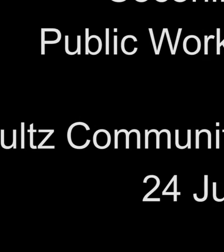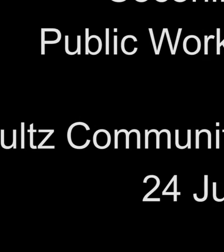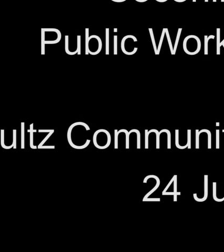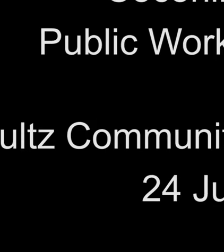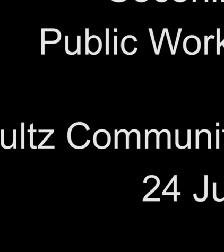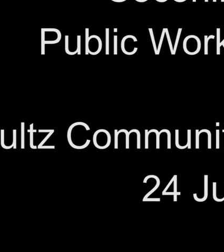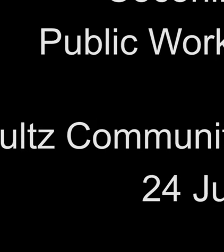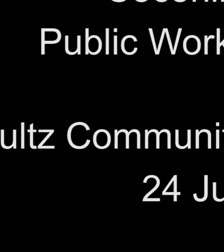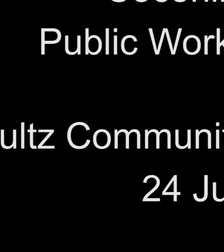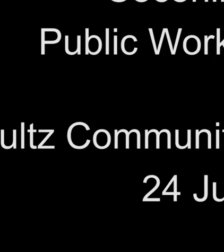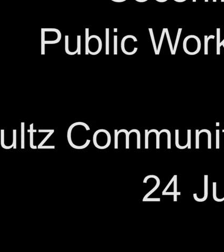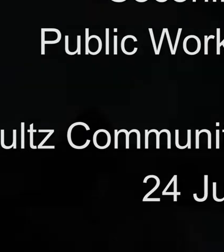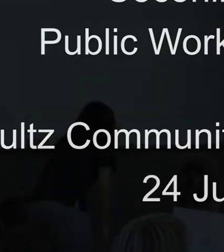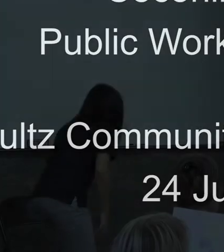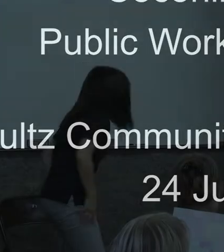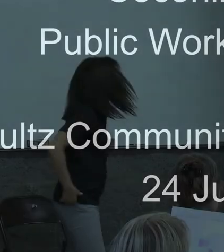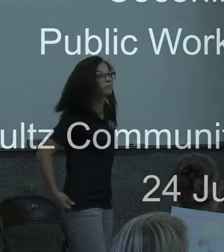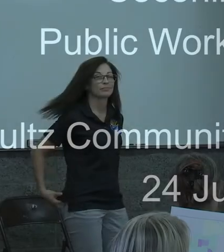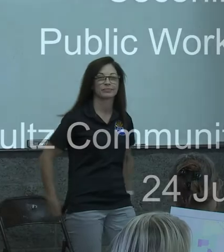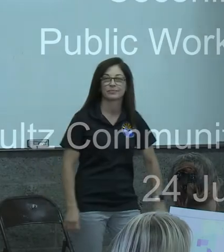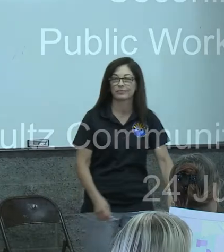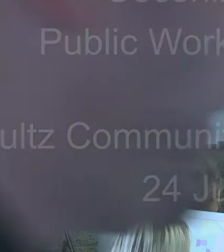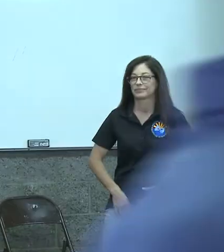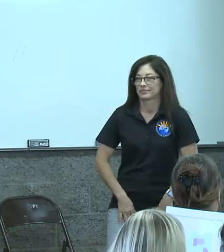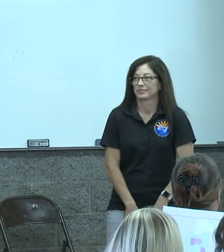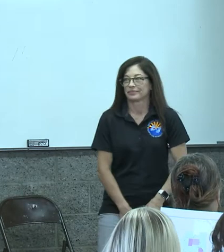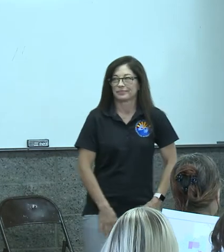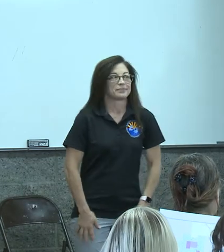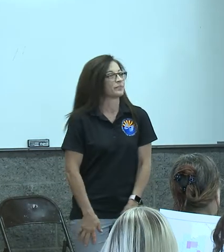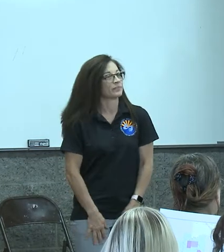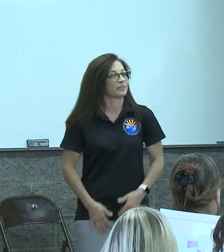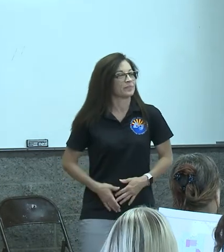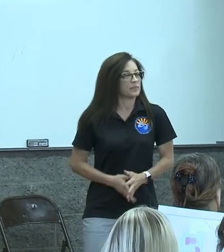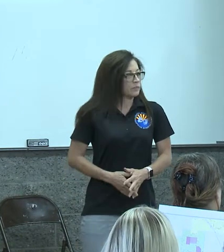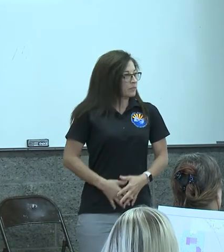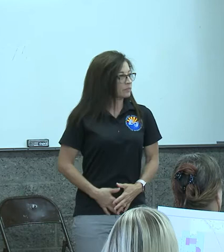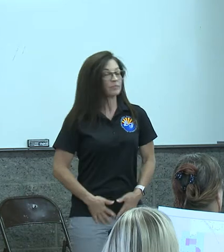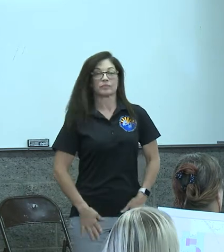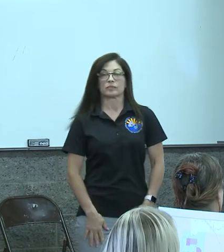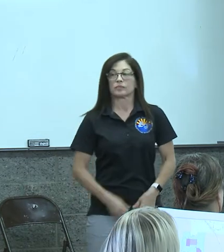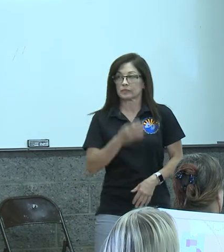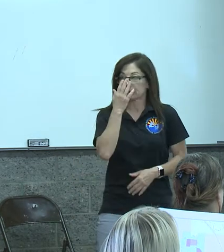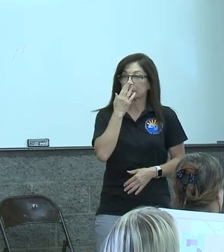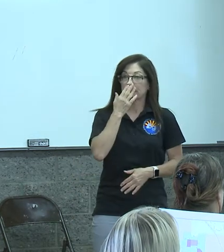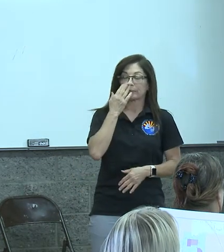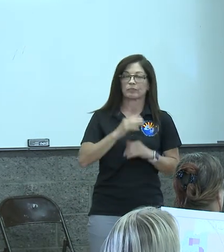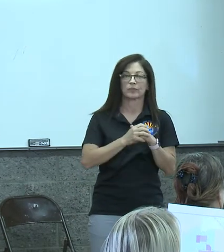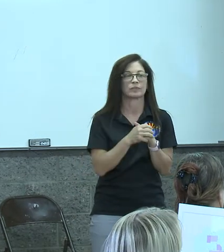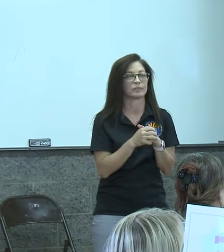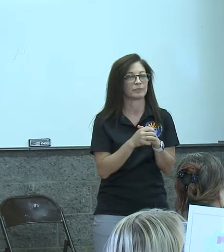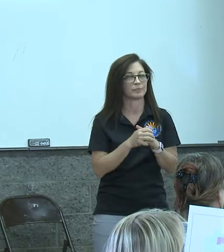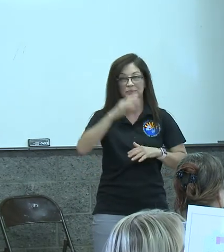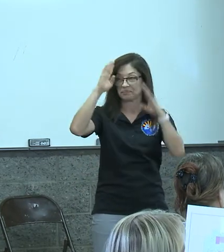all right well good afternoon everyone good evening there are for those